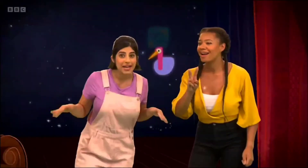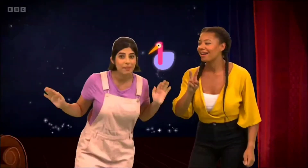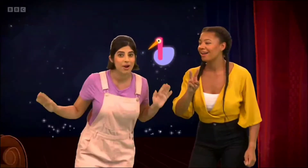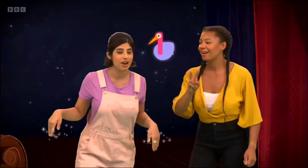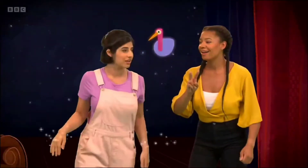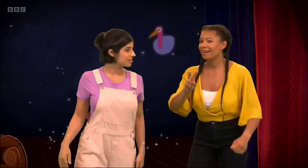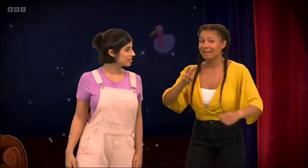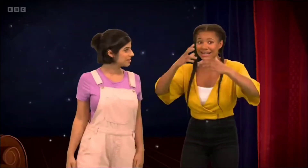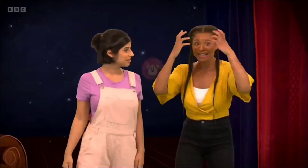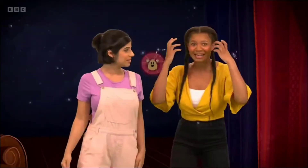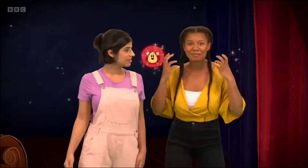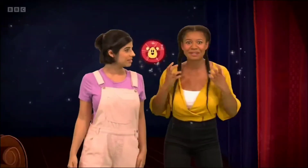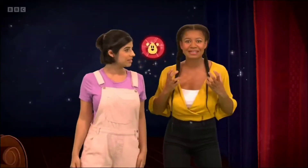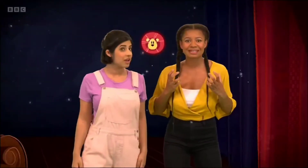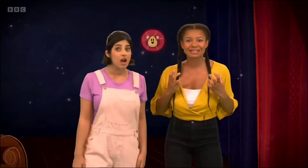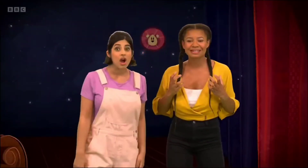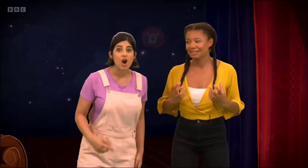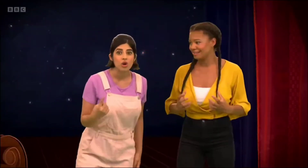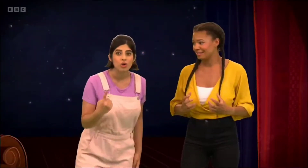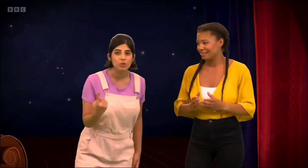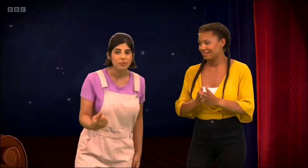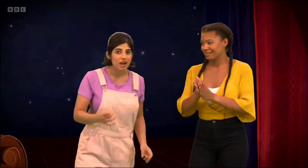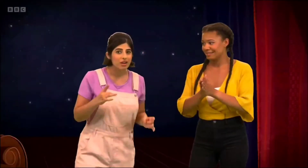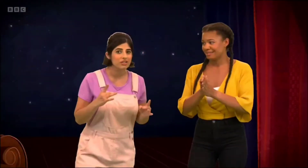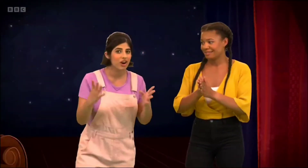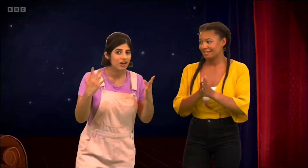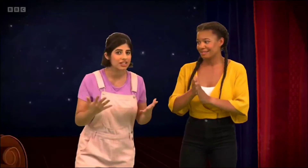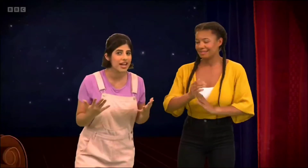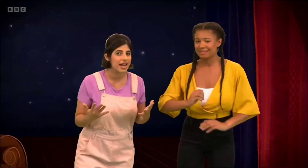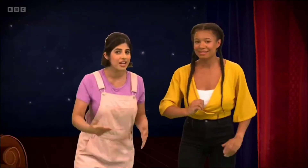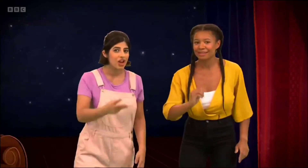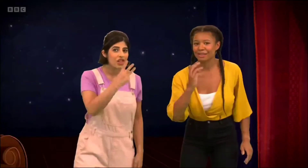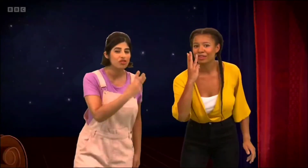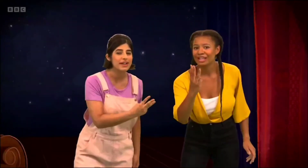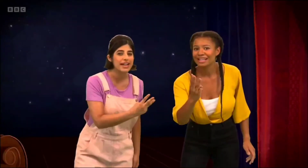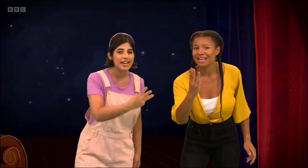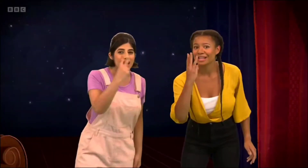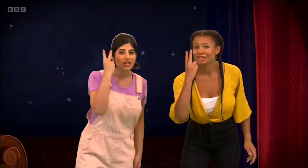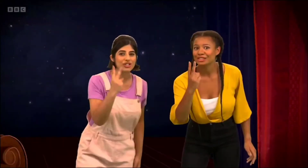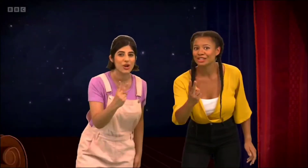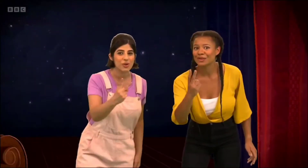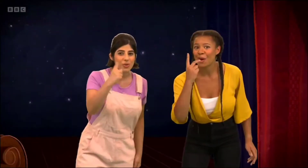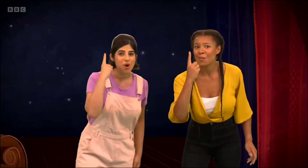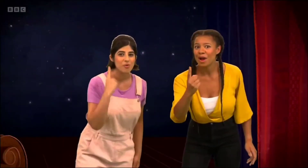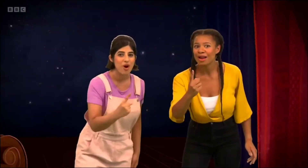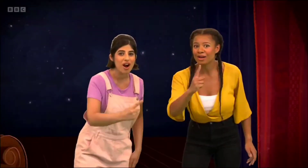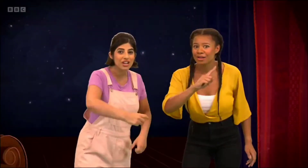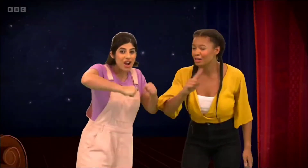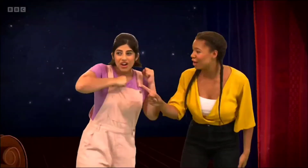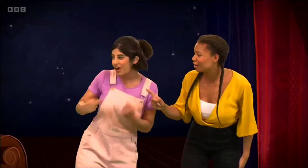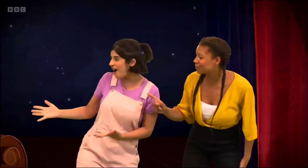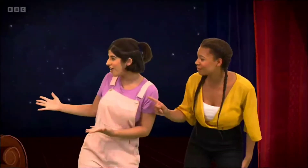Pinkbird. Leapy. Who will be our star today? Three, two, one, go!